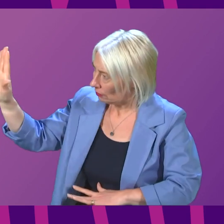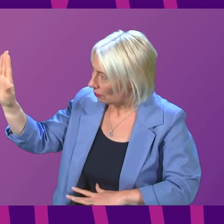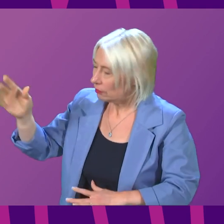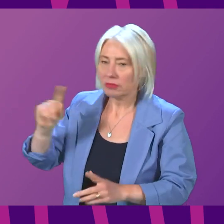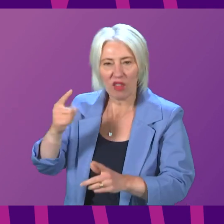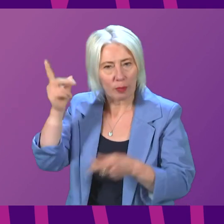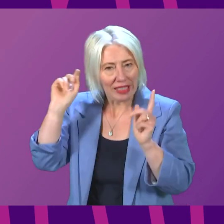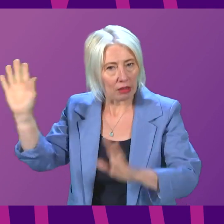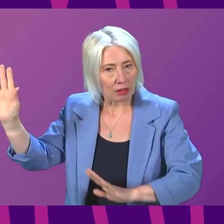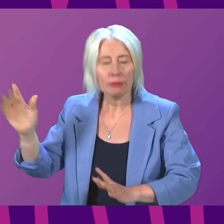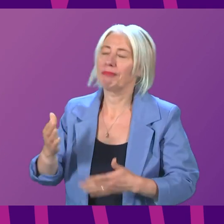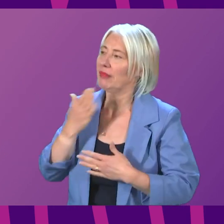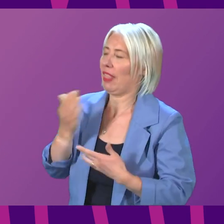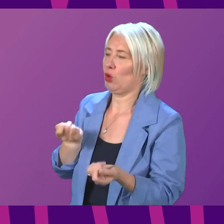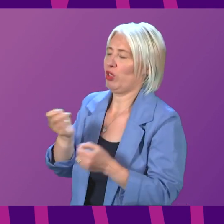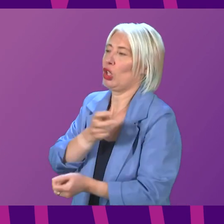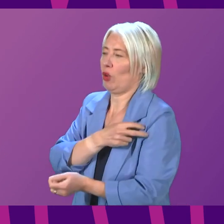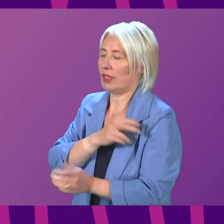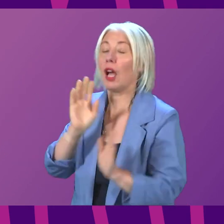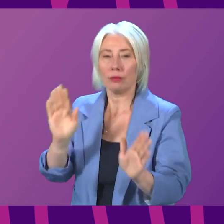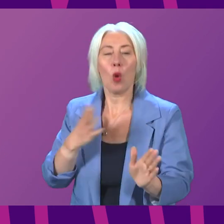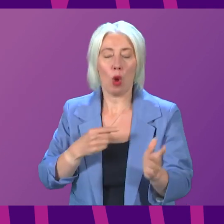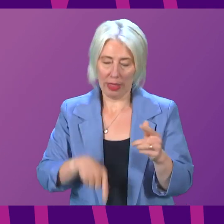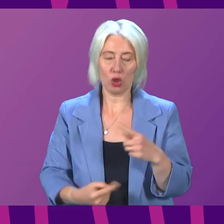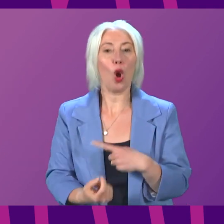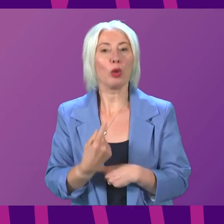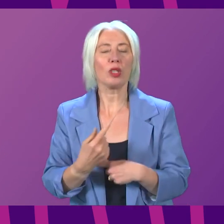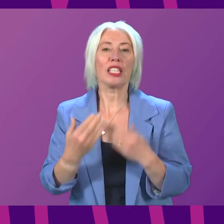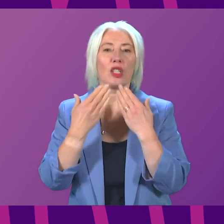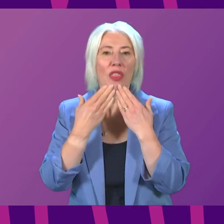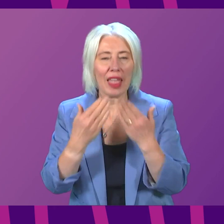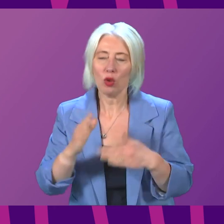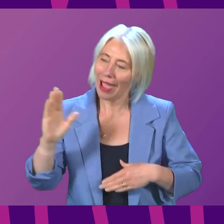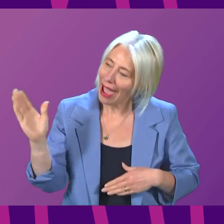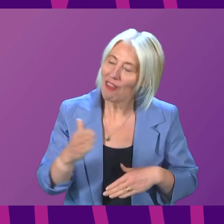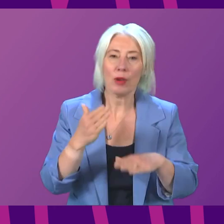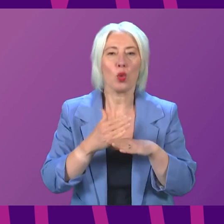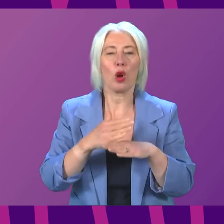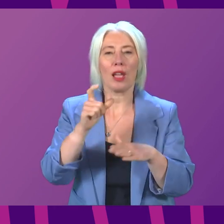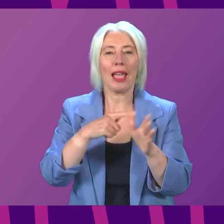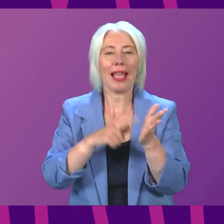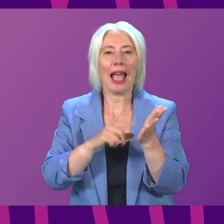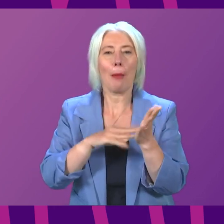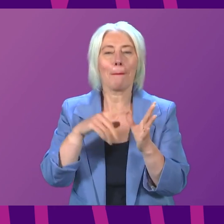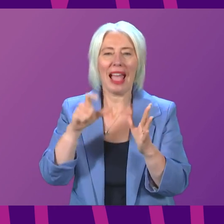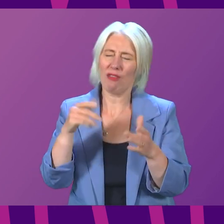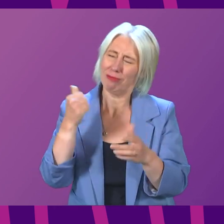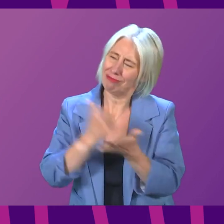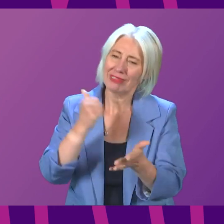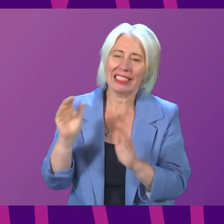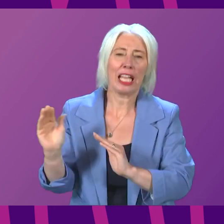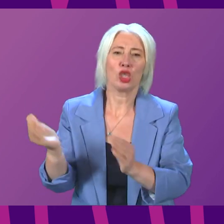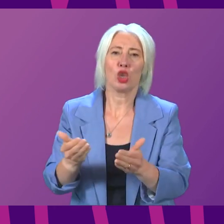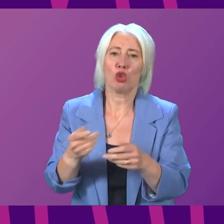Minister. Thank you, Presiding Officer, because I do want to take the opportunity of thanking everybody who works on Calmac for the excellent service they